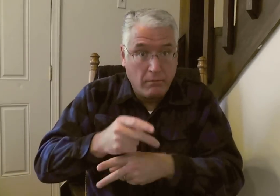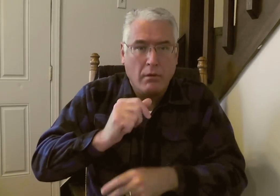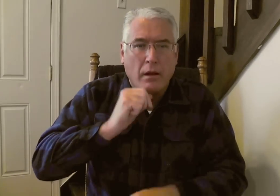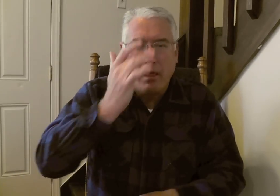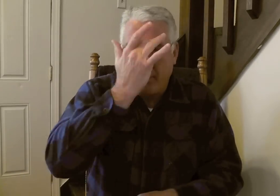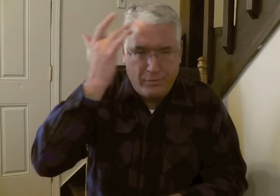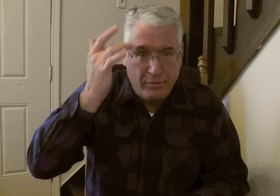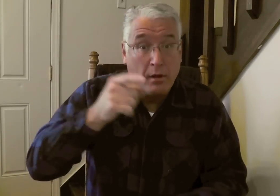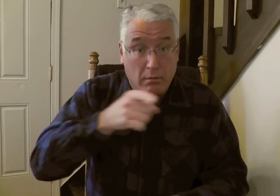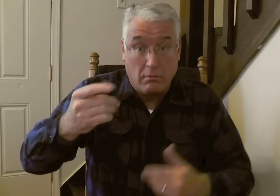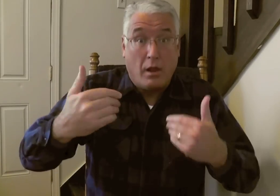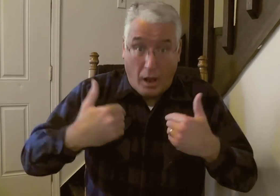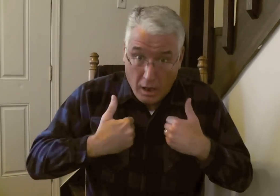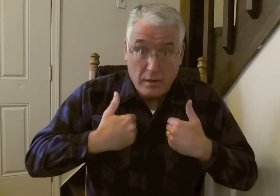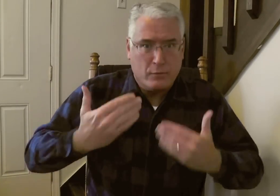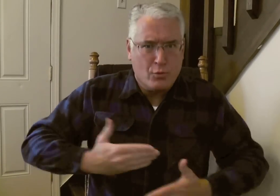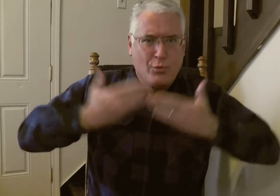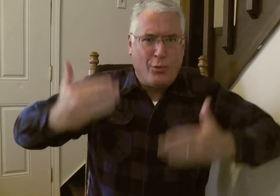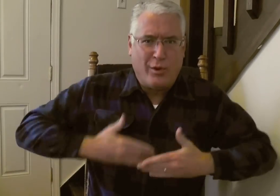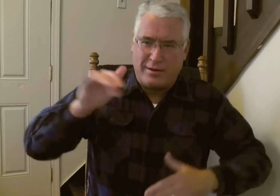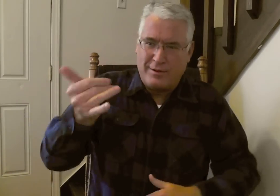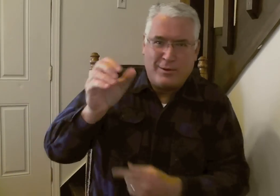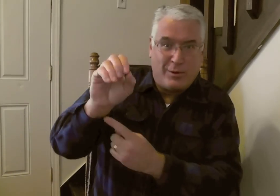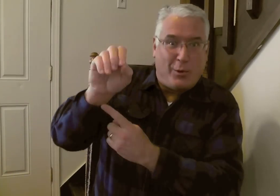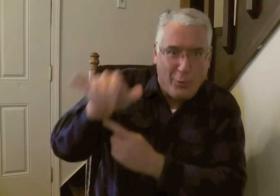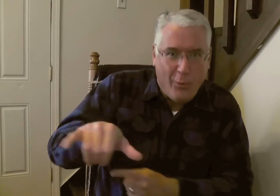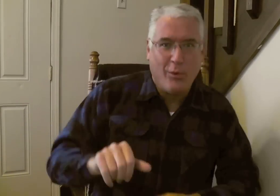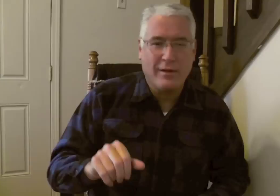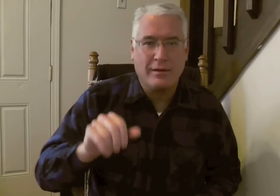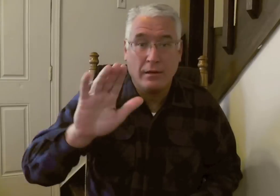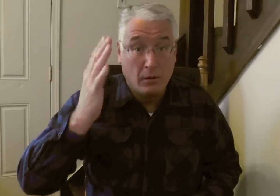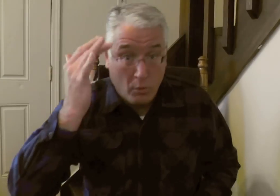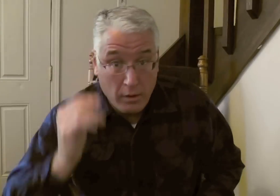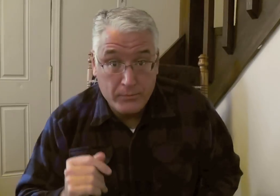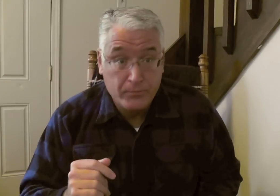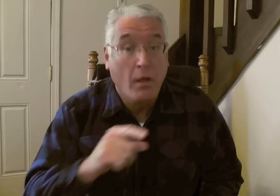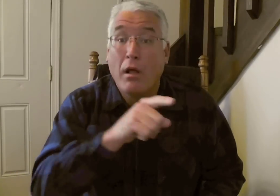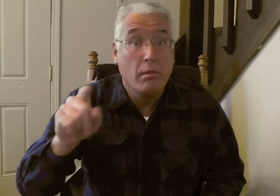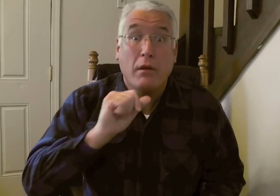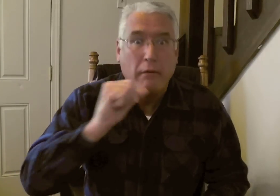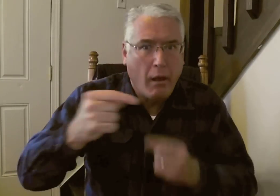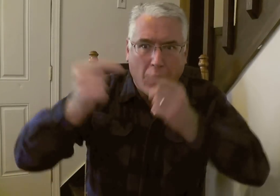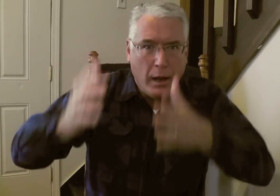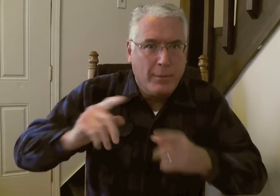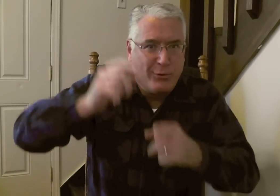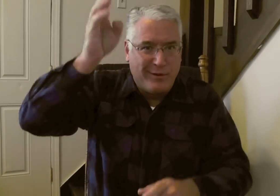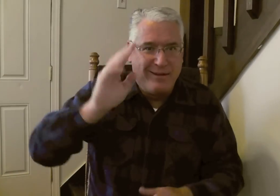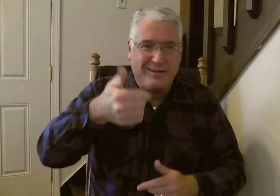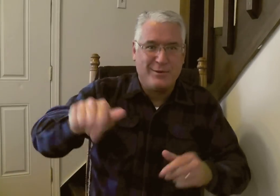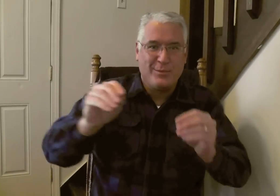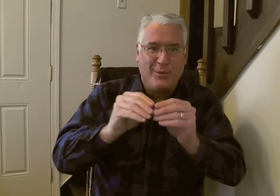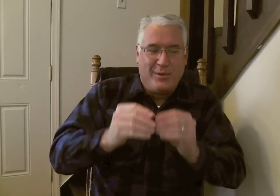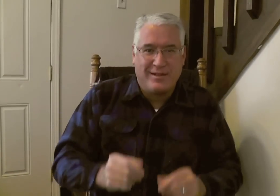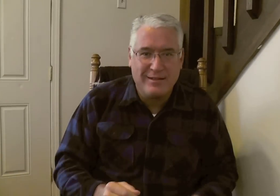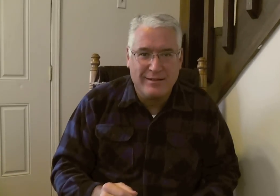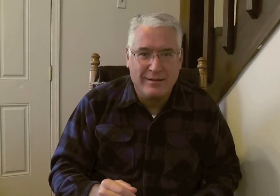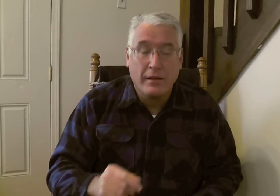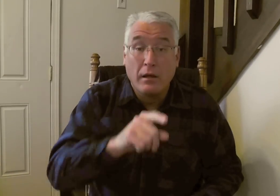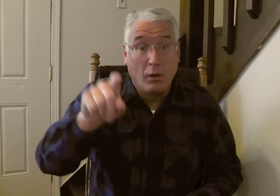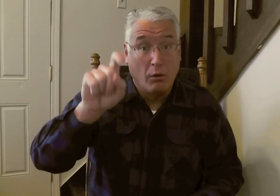They need to be careful not to forget to have joy. Why? Because they're not enemies of God anymore.